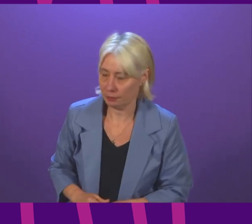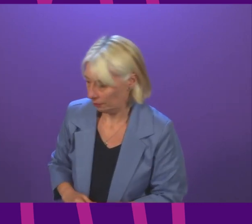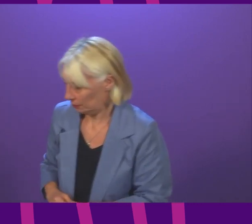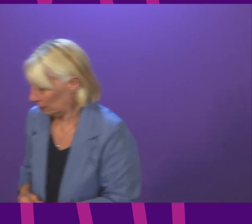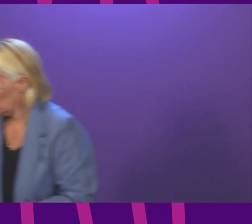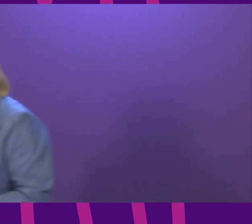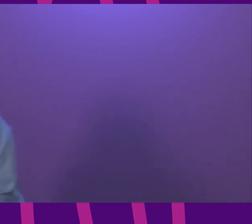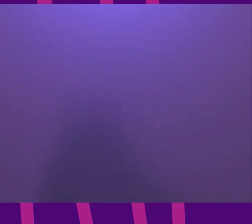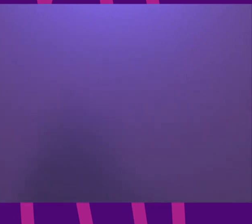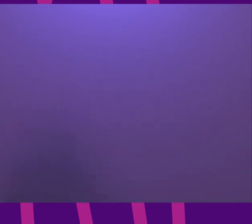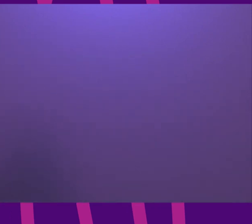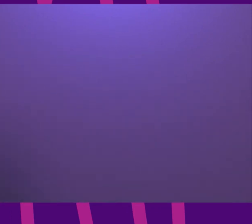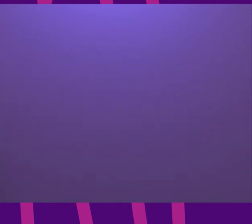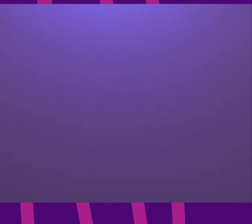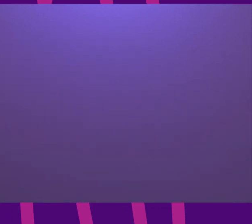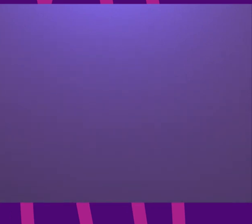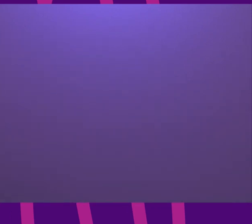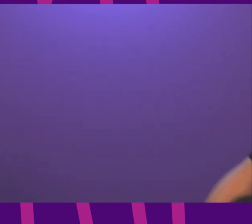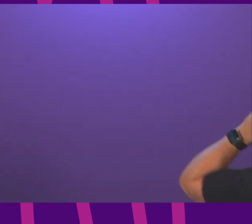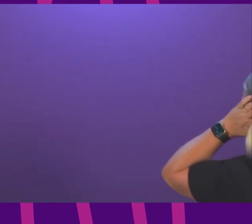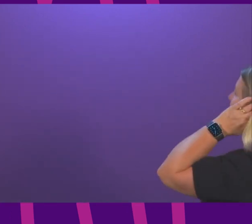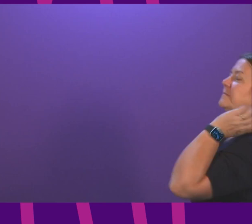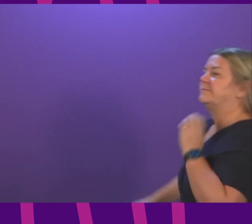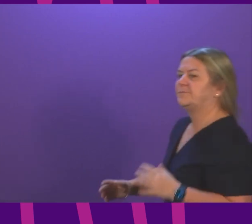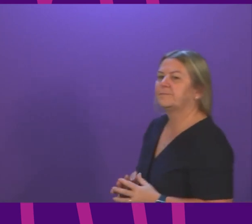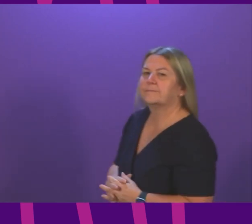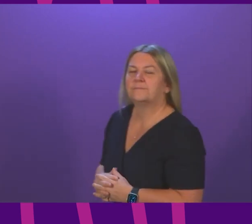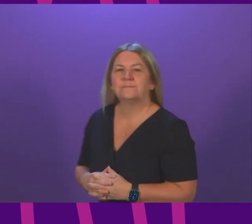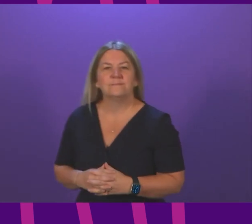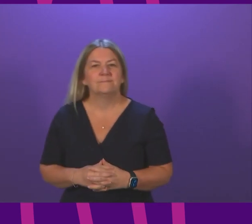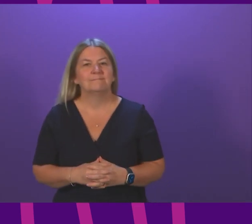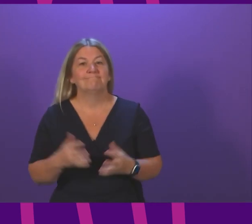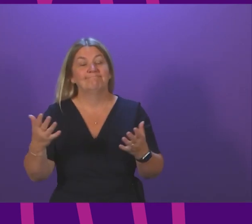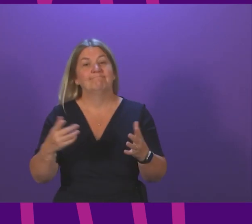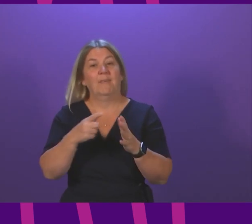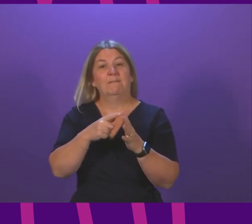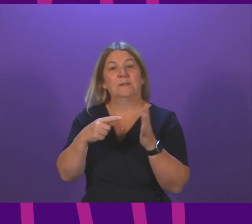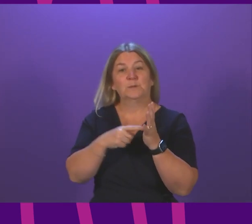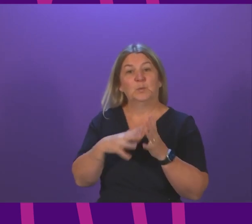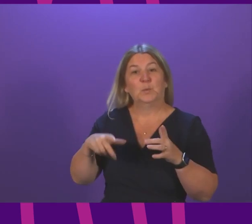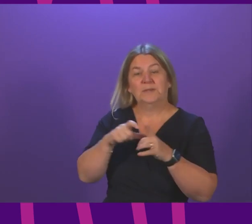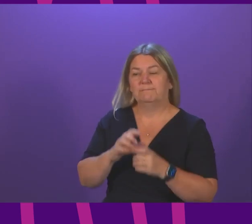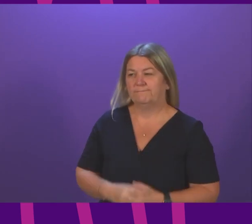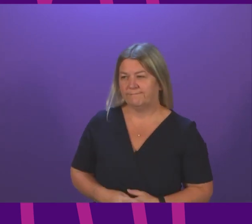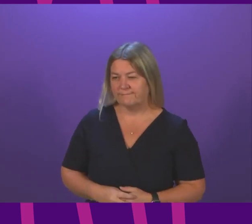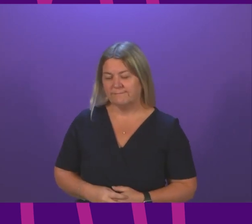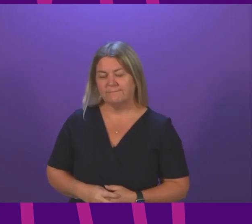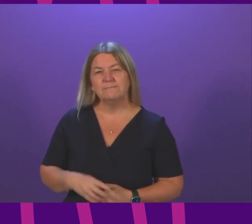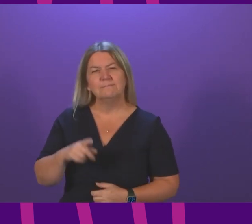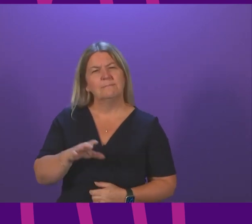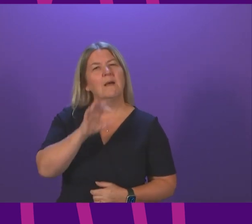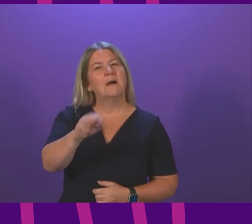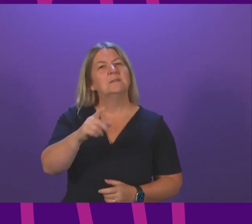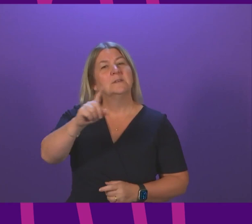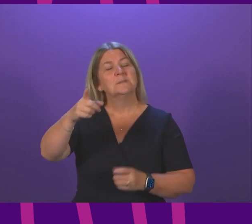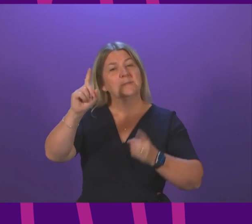question number four Evelyn Tweed thank you presiding officer to ask the first minister what engagement the